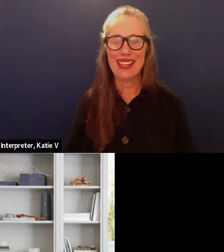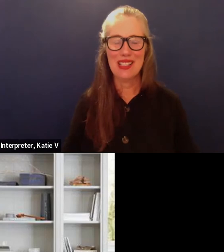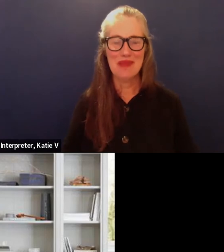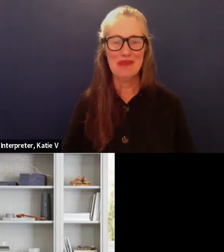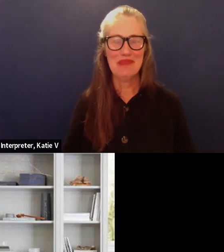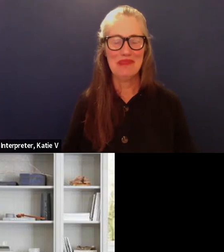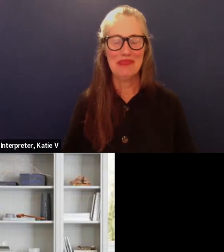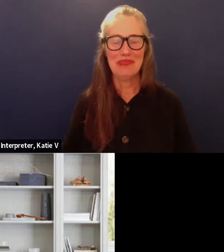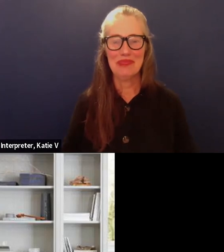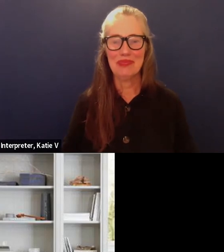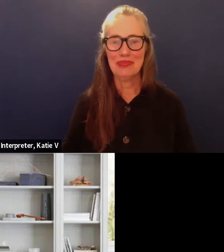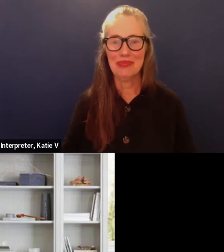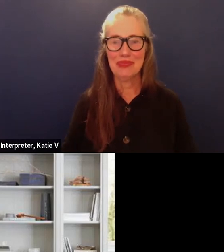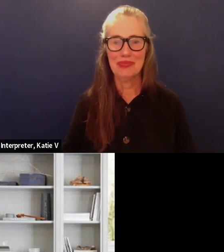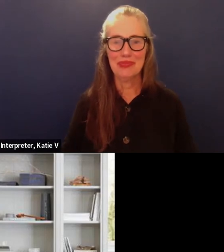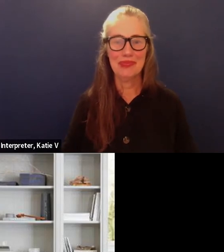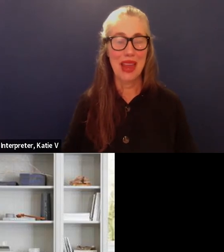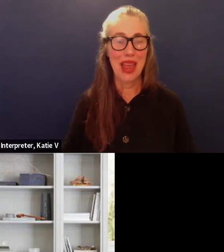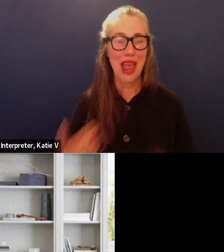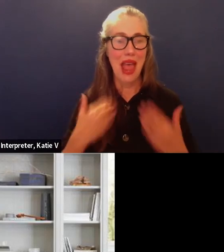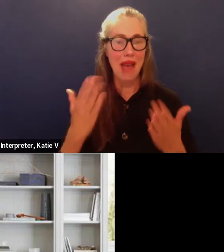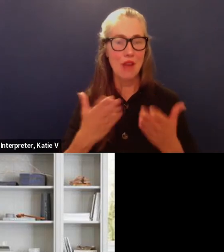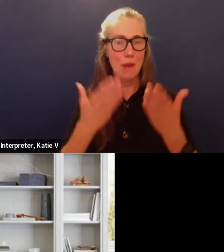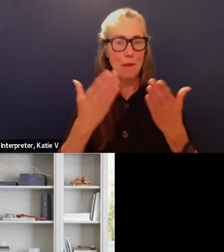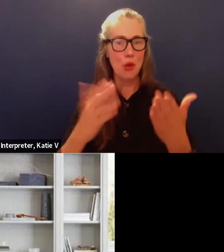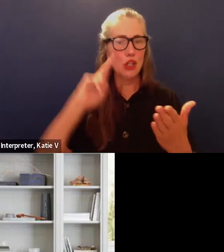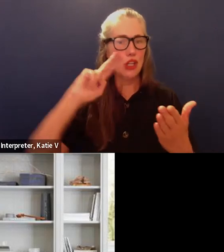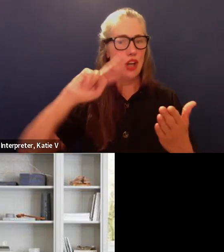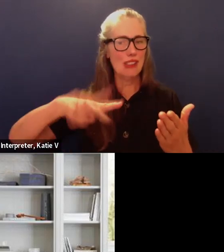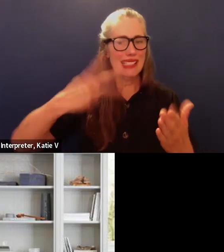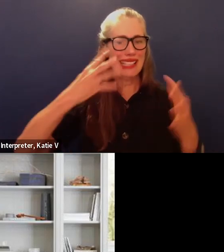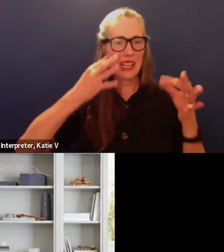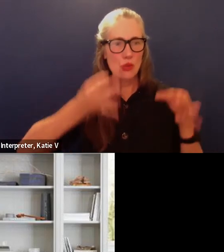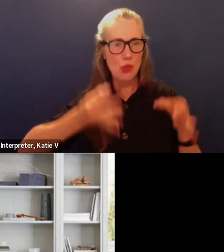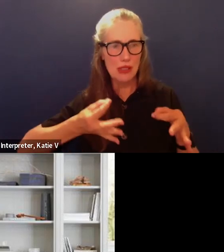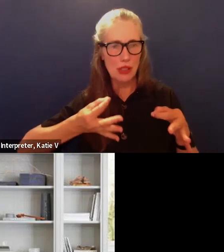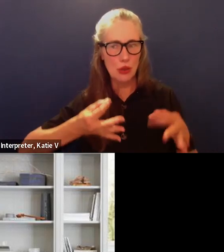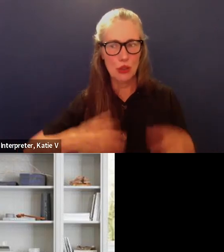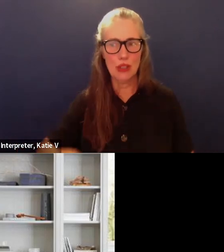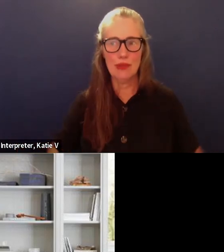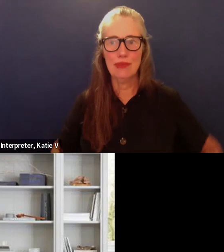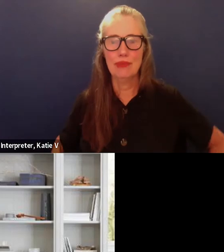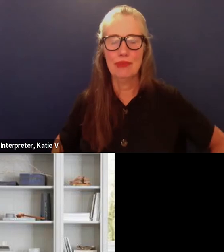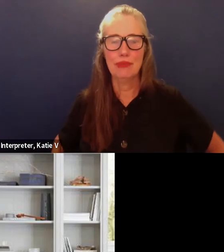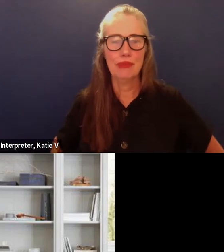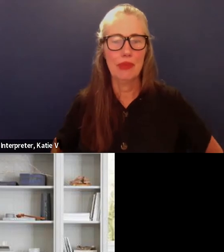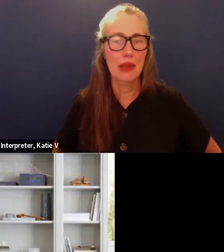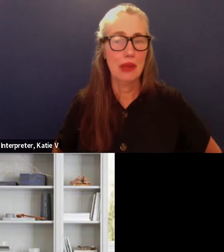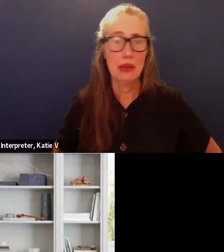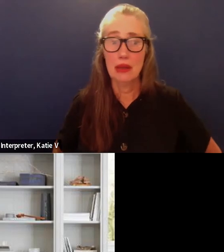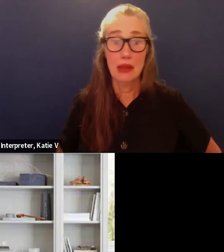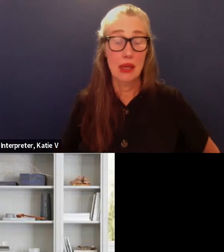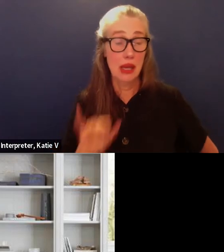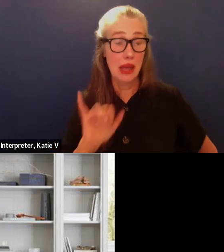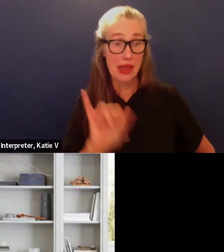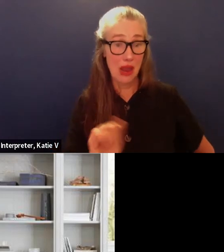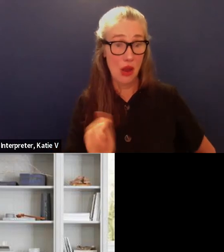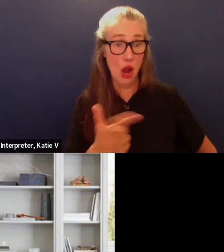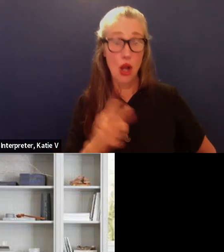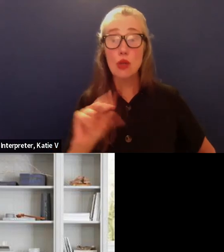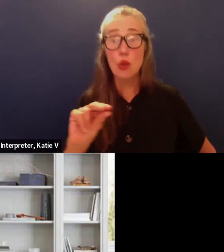Okay. So do I have a motion on the second resolution? Is that – that was it, right? No, there's two.